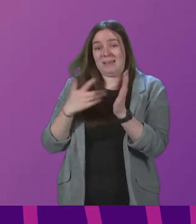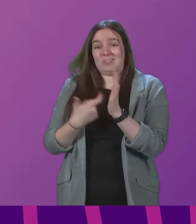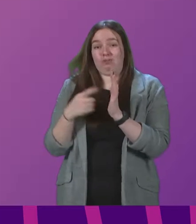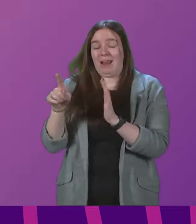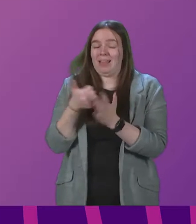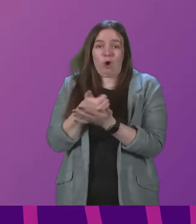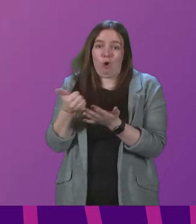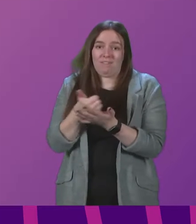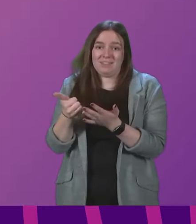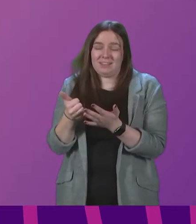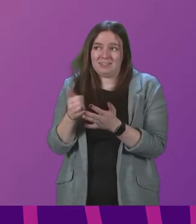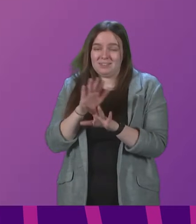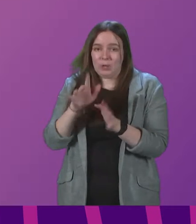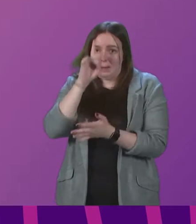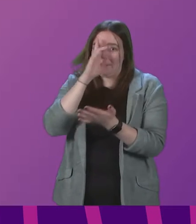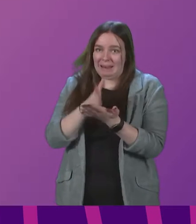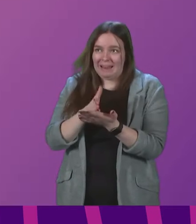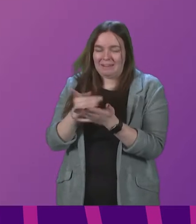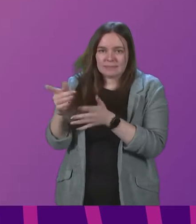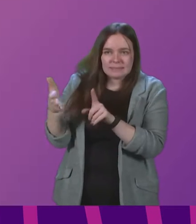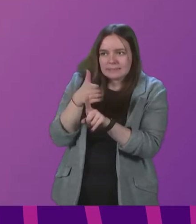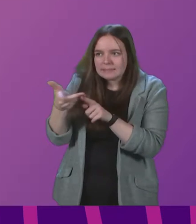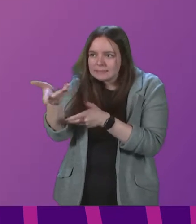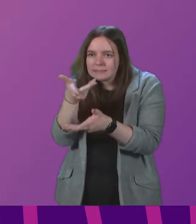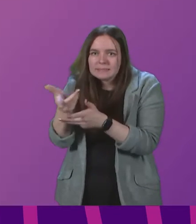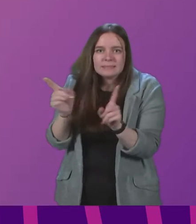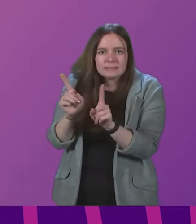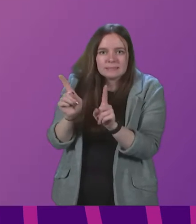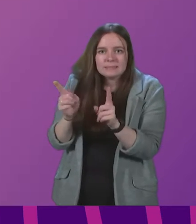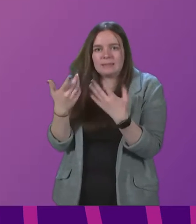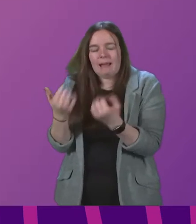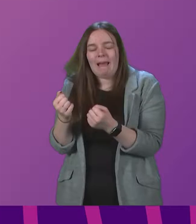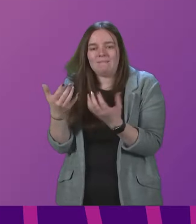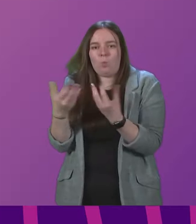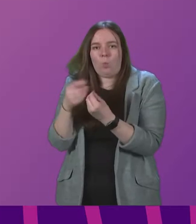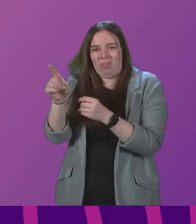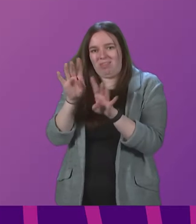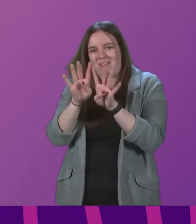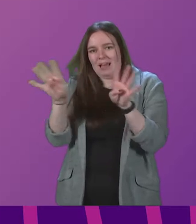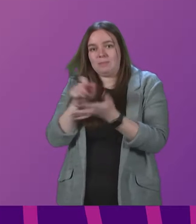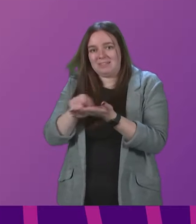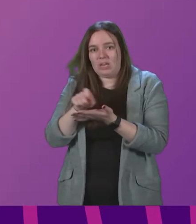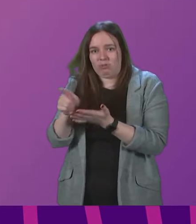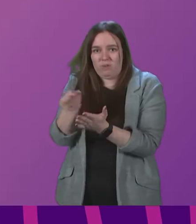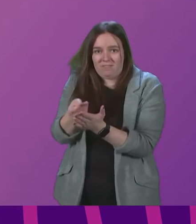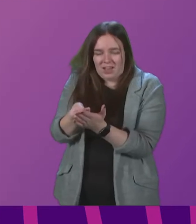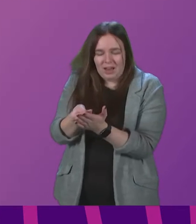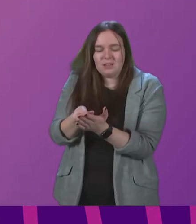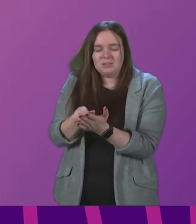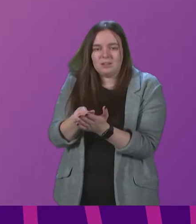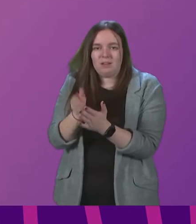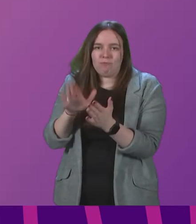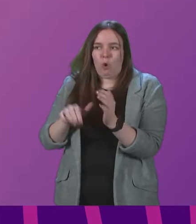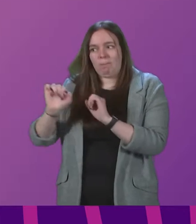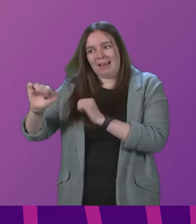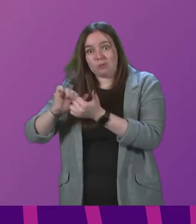often doesn't have much faith in terms of the negotiations that there are with the is with the Cabinet Secretary for Finance from his own